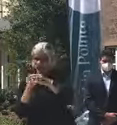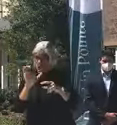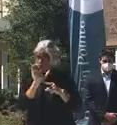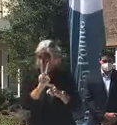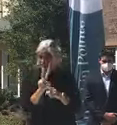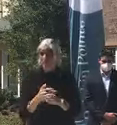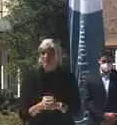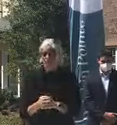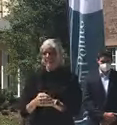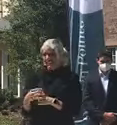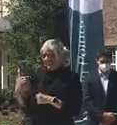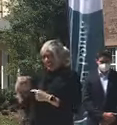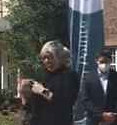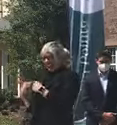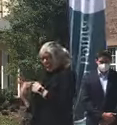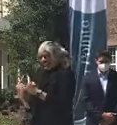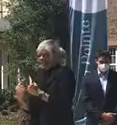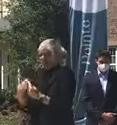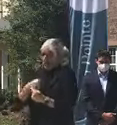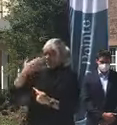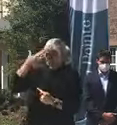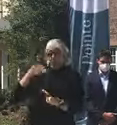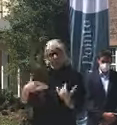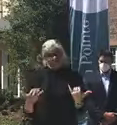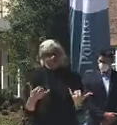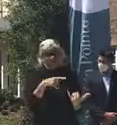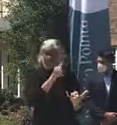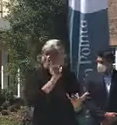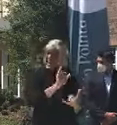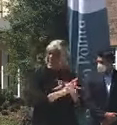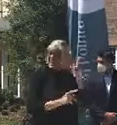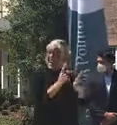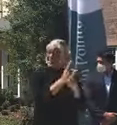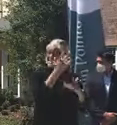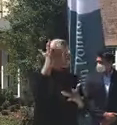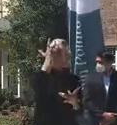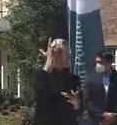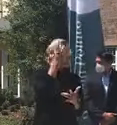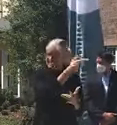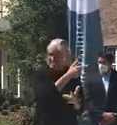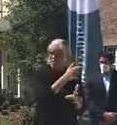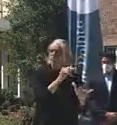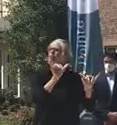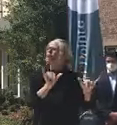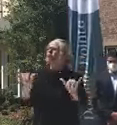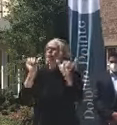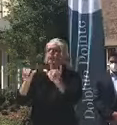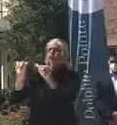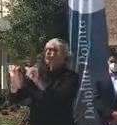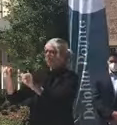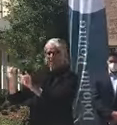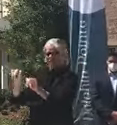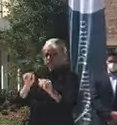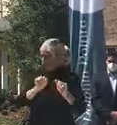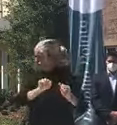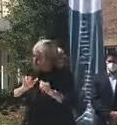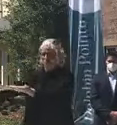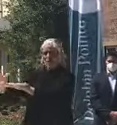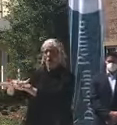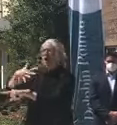knew that this was a disease that had a disproportionate effect on elderly and particularly elderly that have